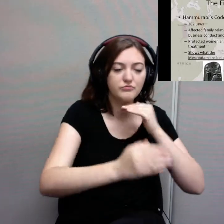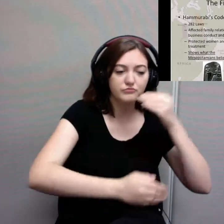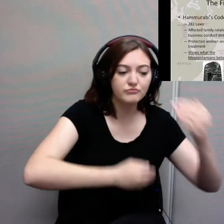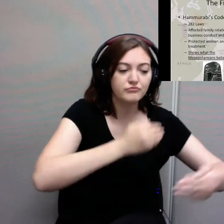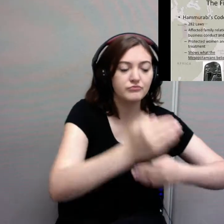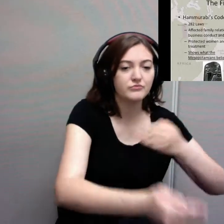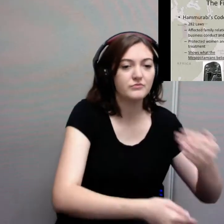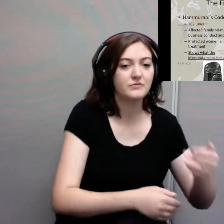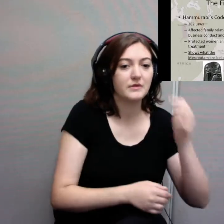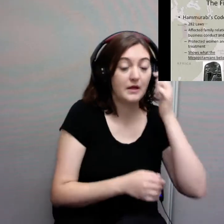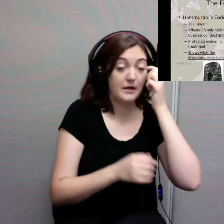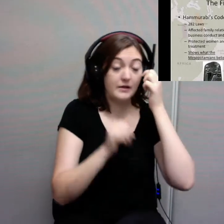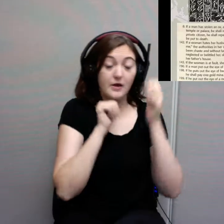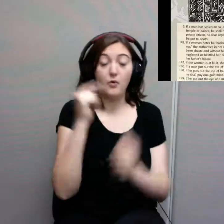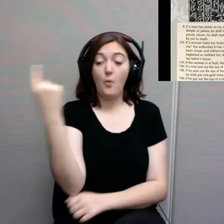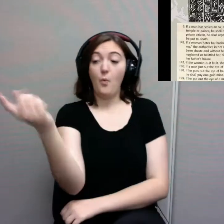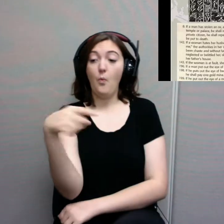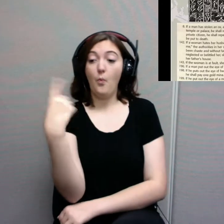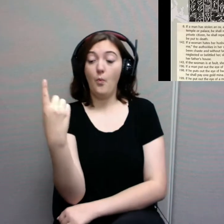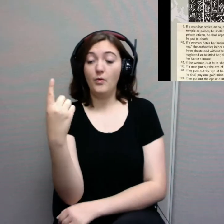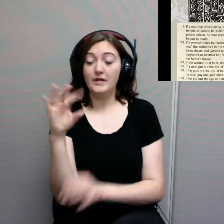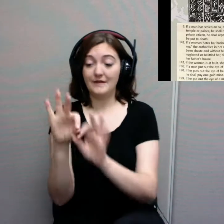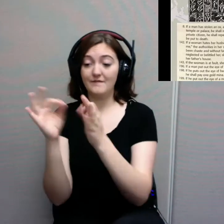protecting women as well.